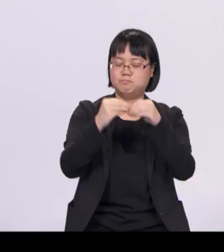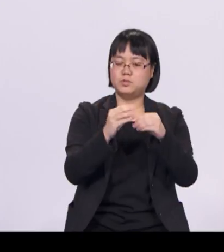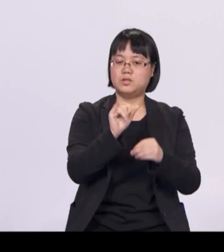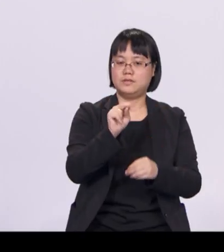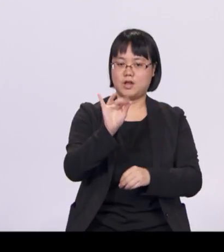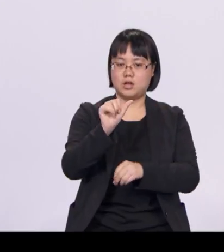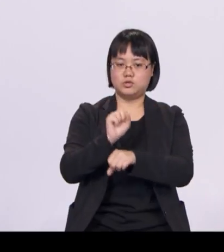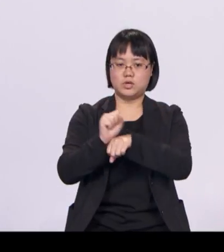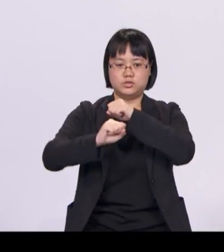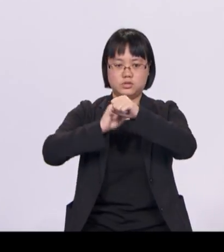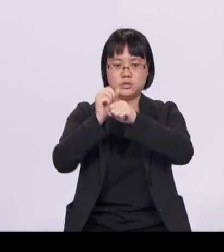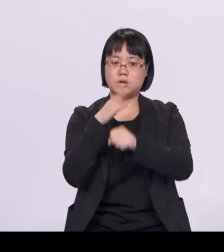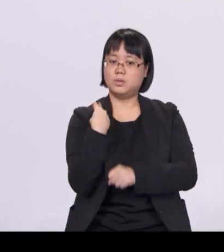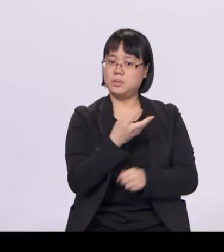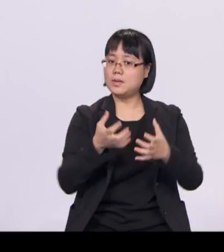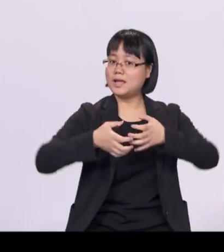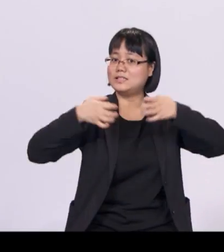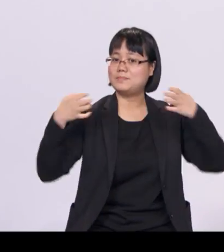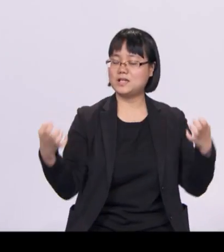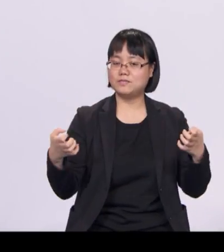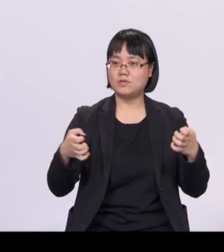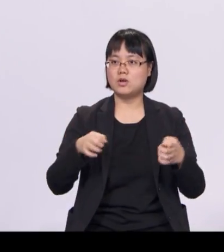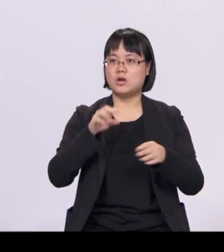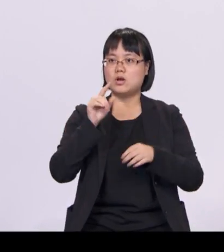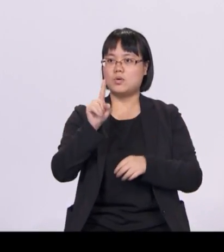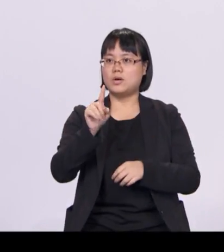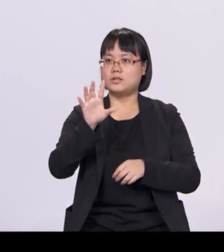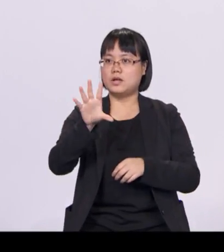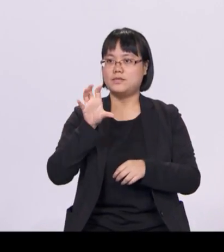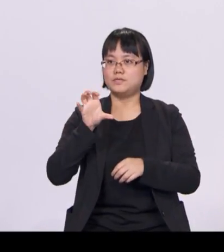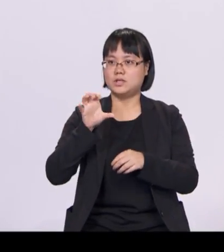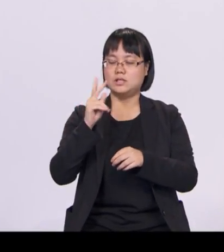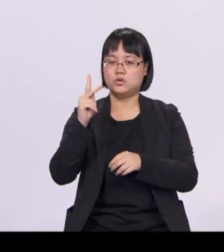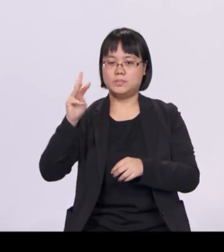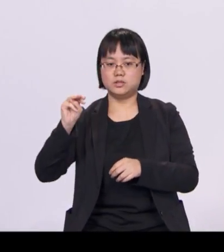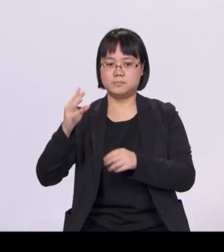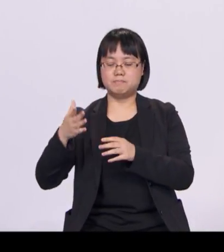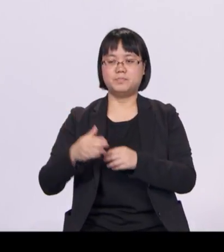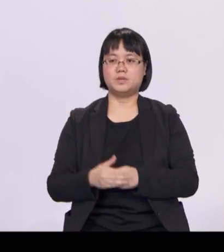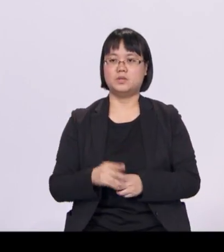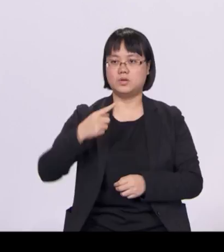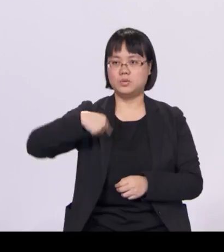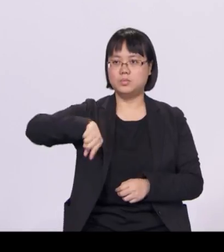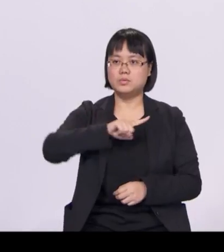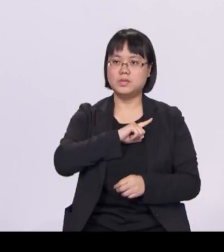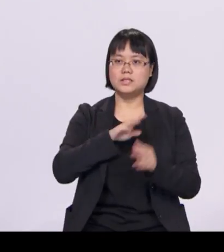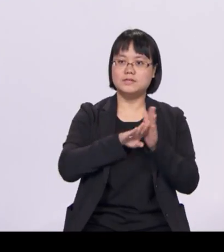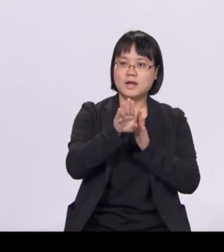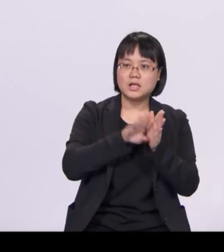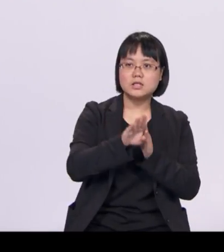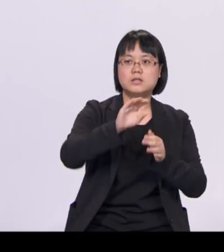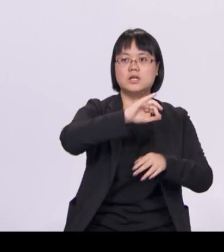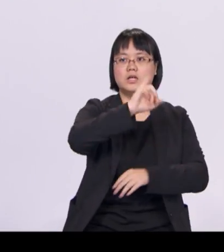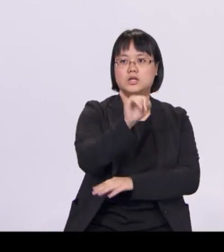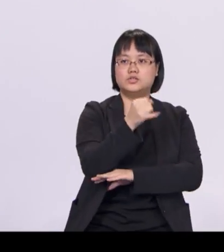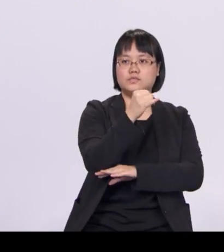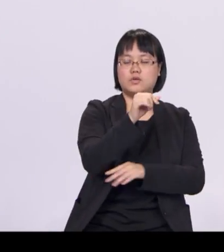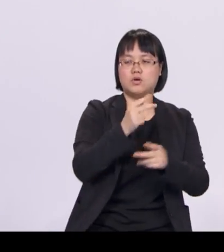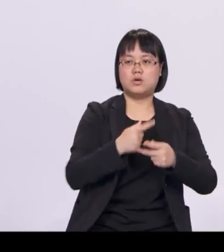by over 100 kilometres, redevelop different parts of Singapore, Jurong Lake District, Pongo Digital District